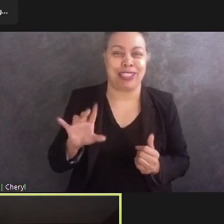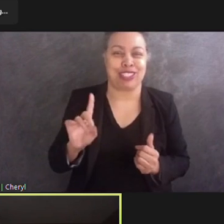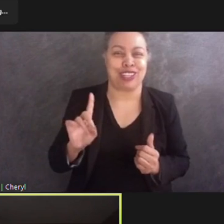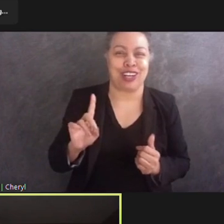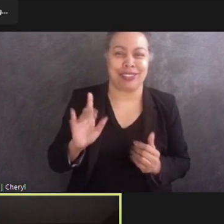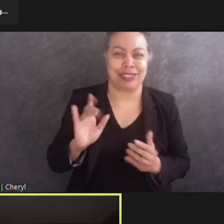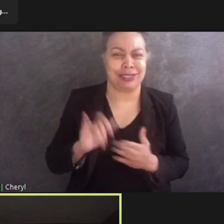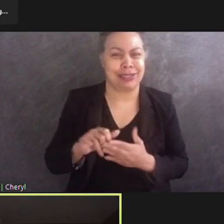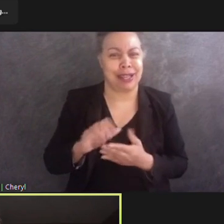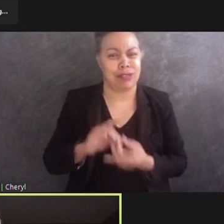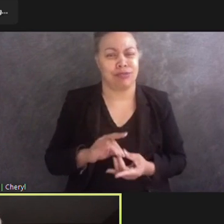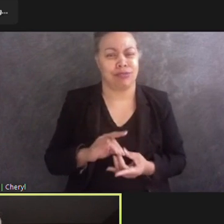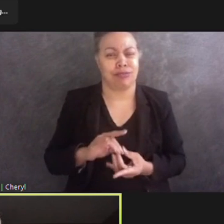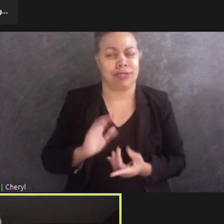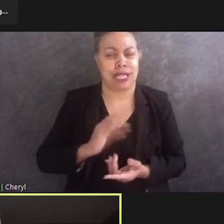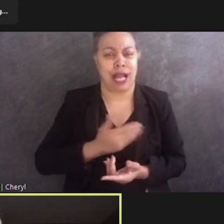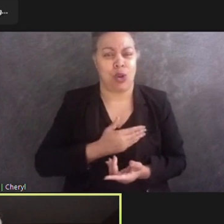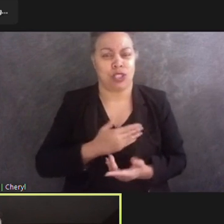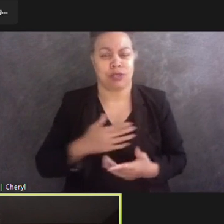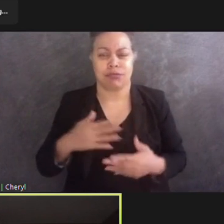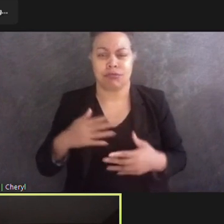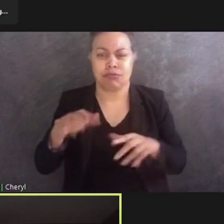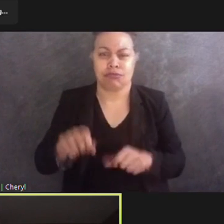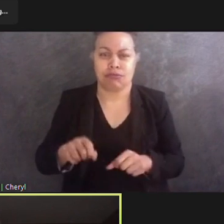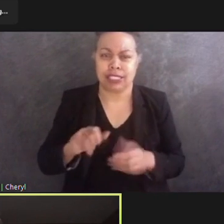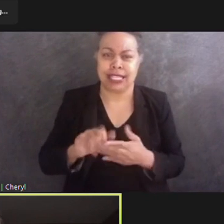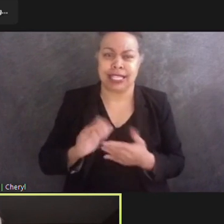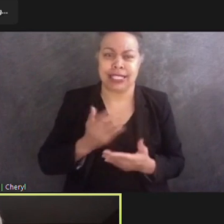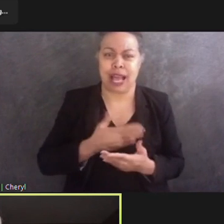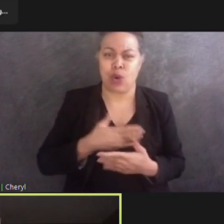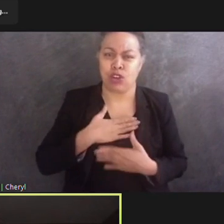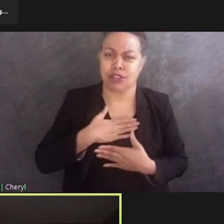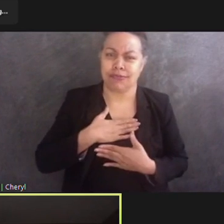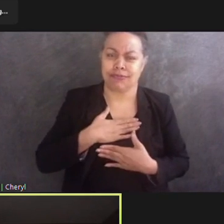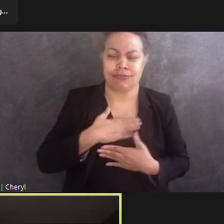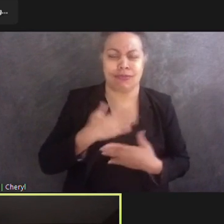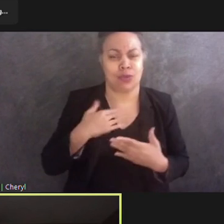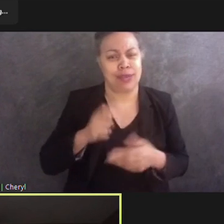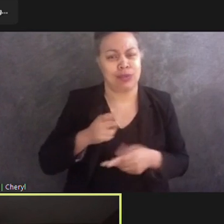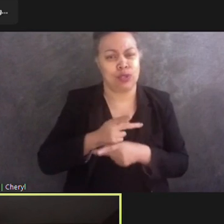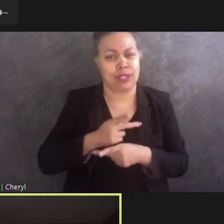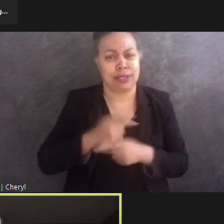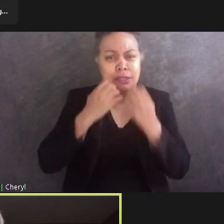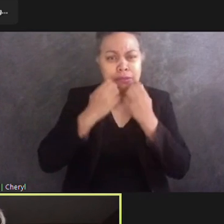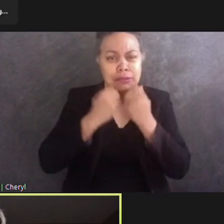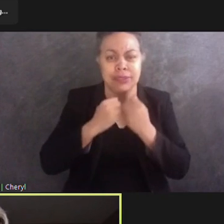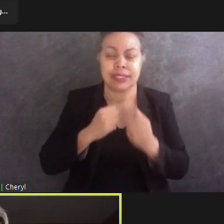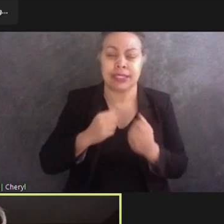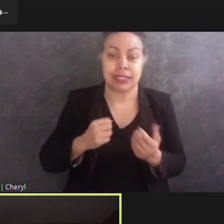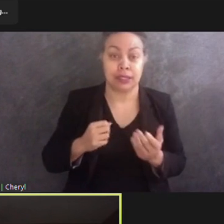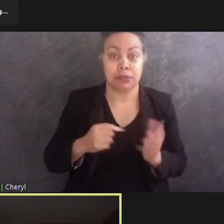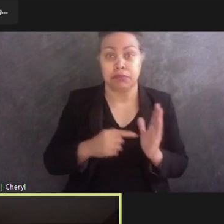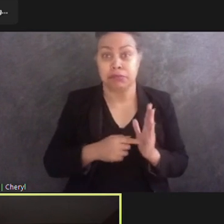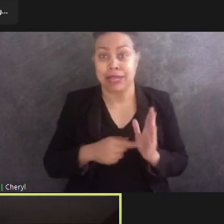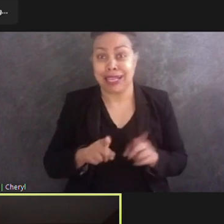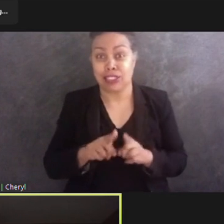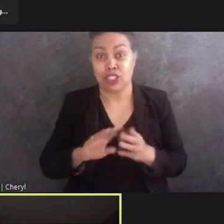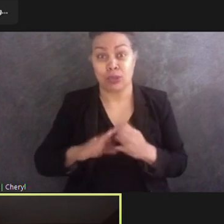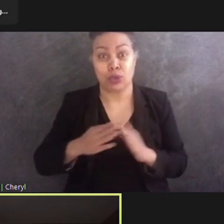We have to claim it as ours. We have to take care of it. We need to speak up and act as a community. The